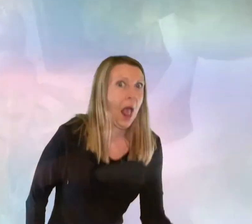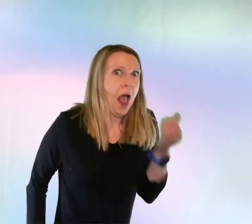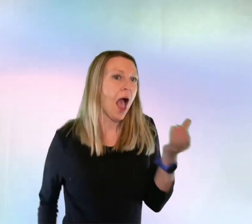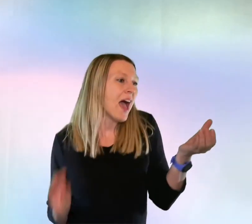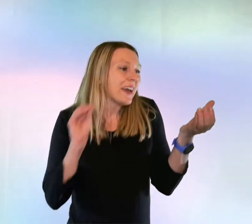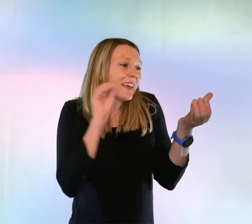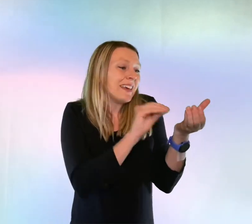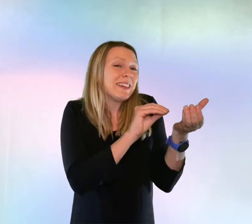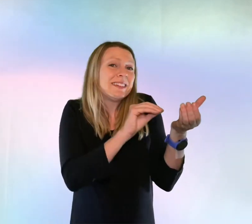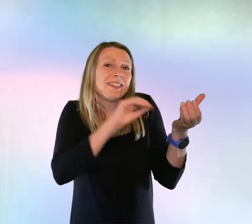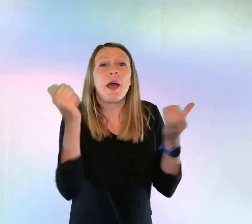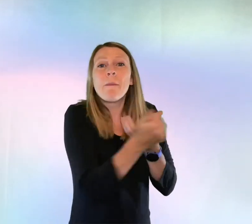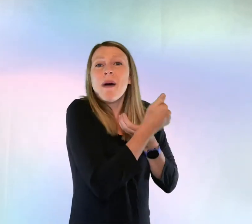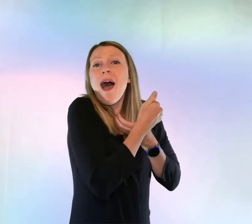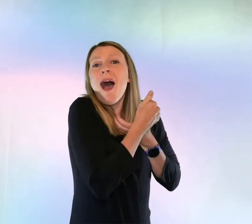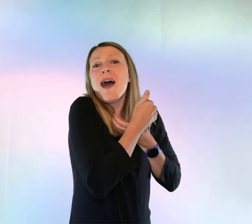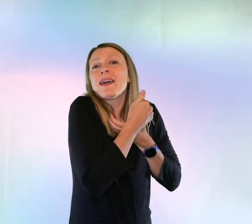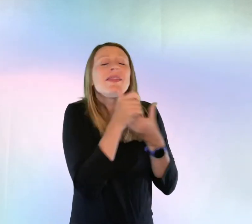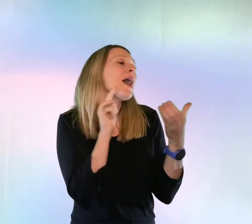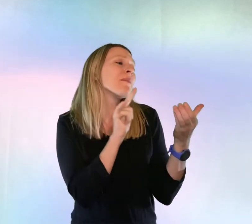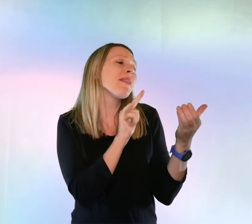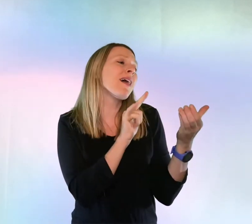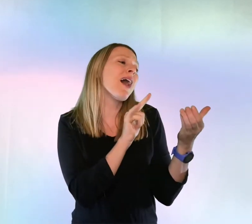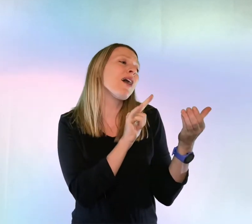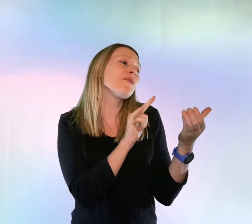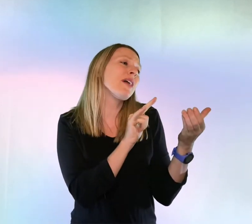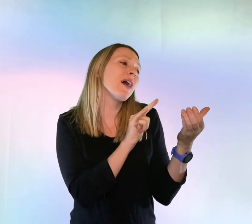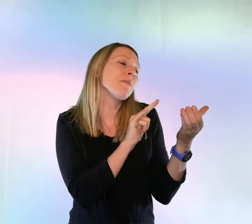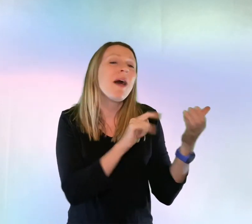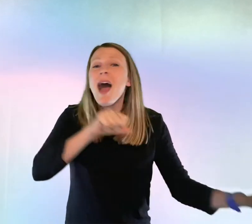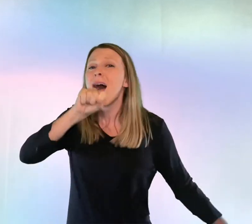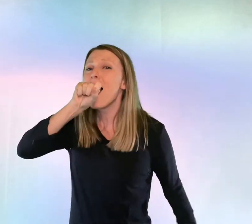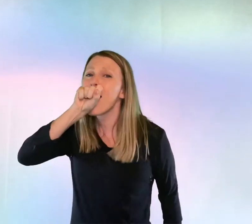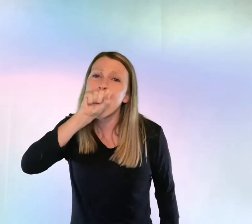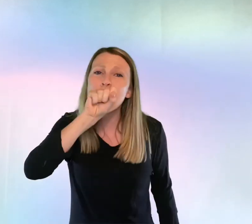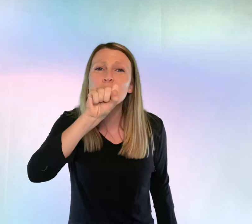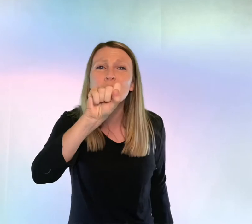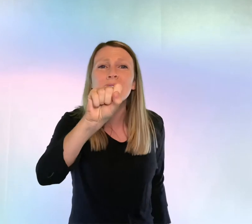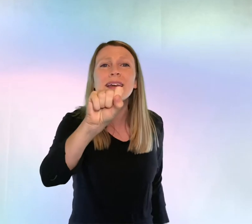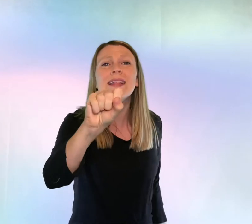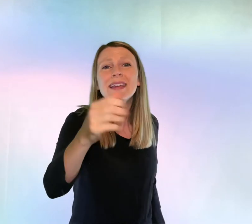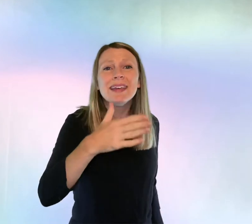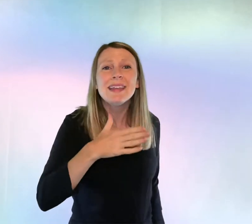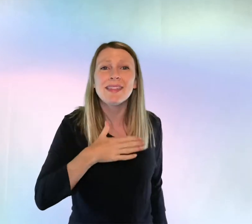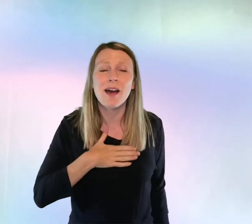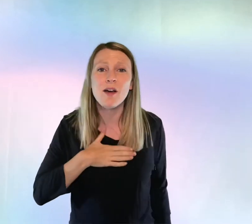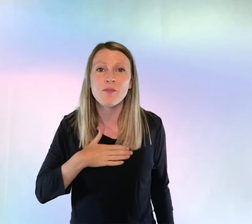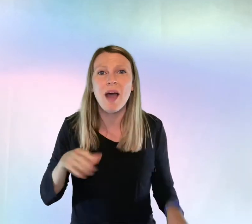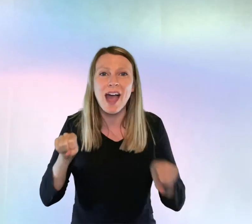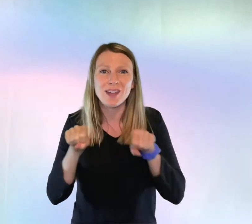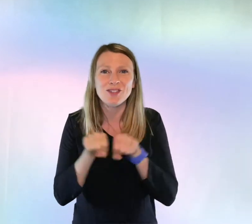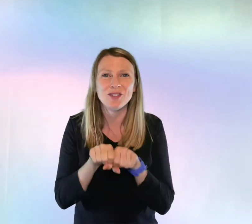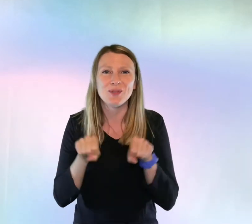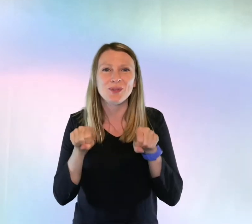Kiss them, hug them, love them. I really love my shoes.